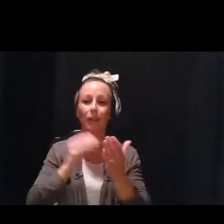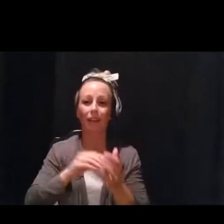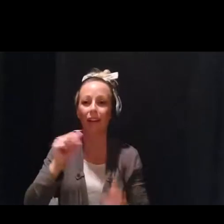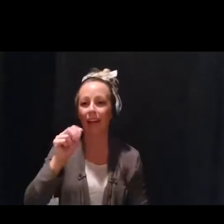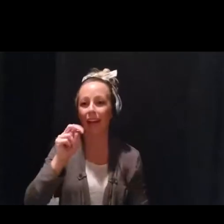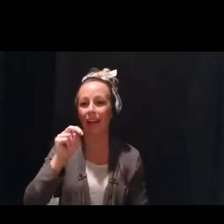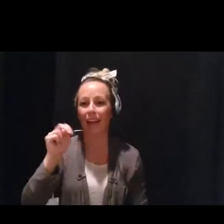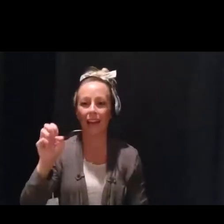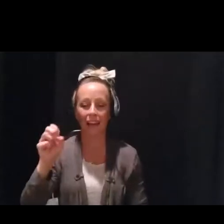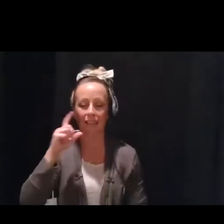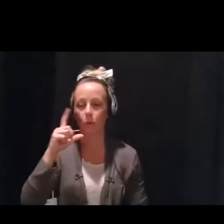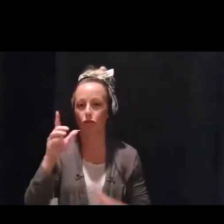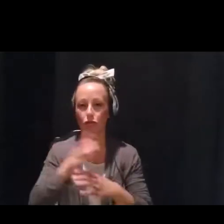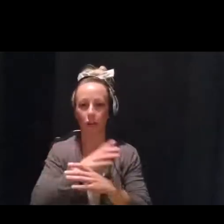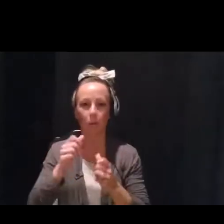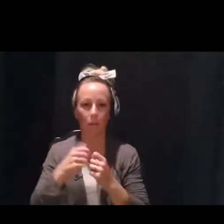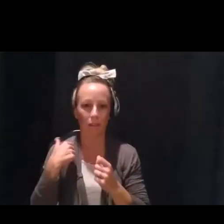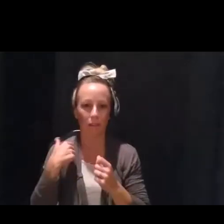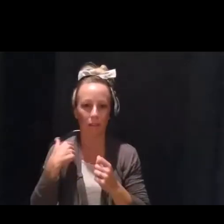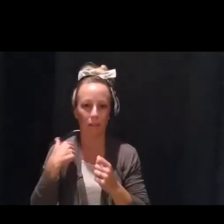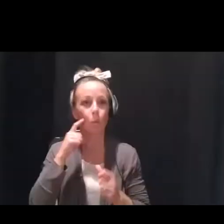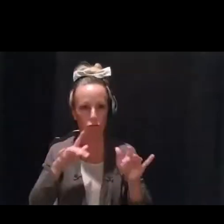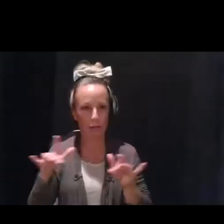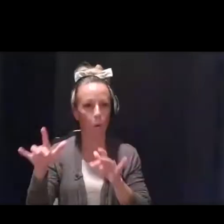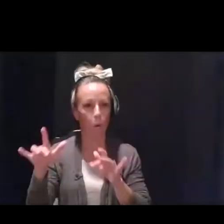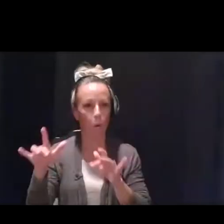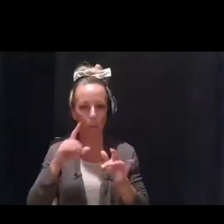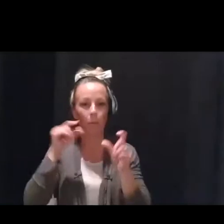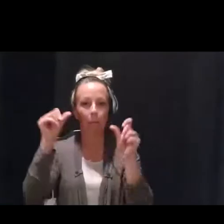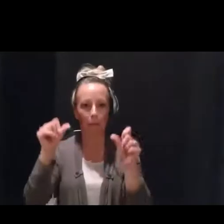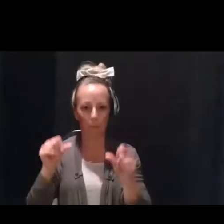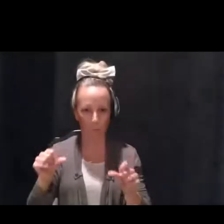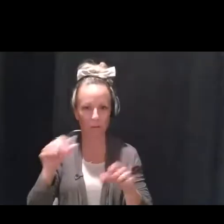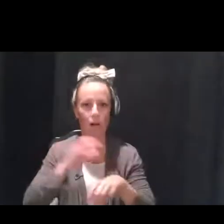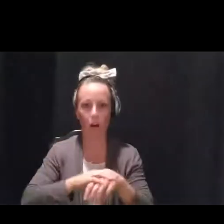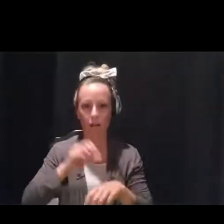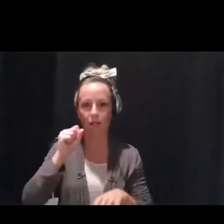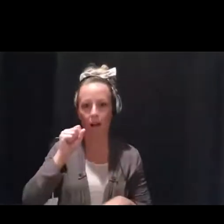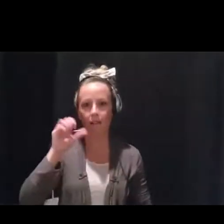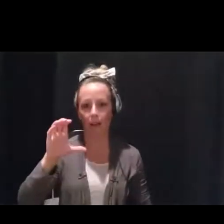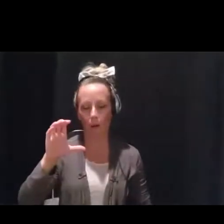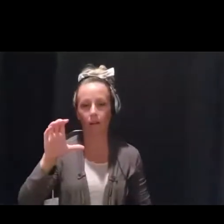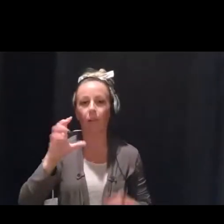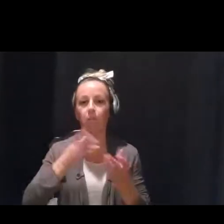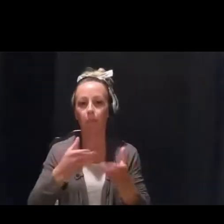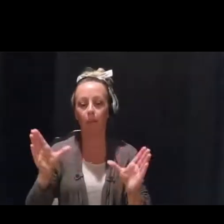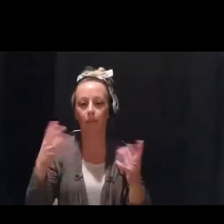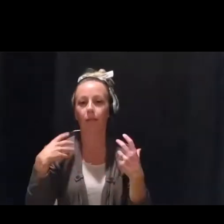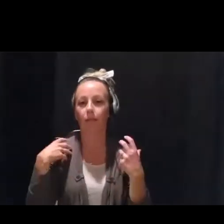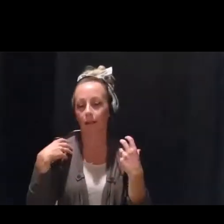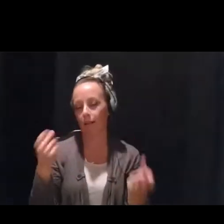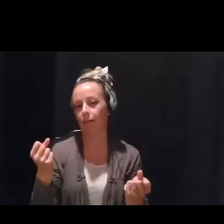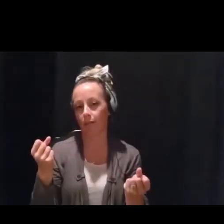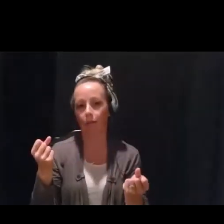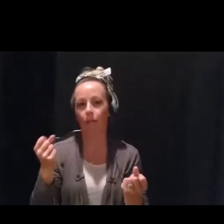and for this great information. We are recording this briefing, and it will be posted on the Scott County Health Department's website if you do need to catch anything that you may have